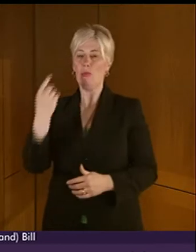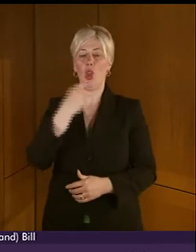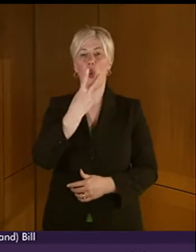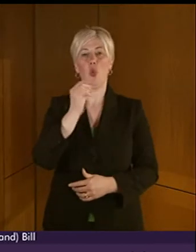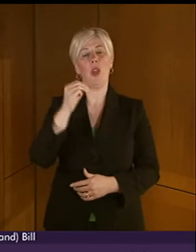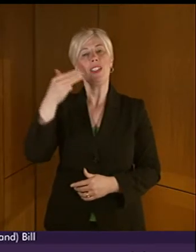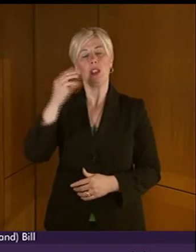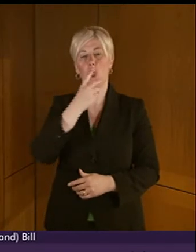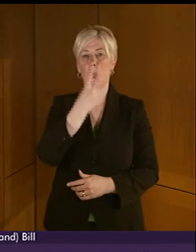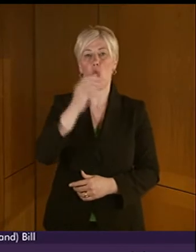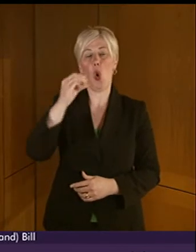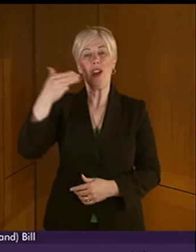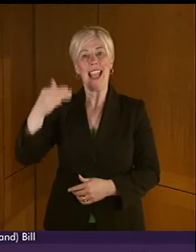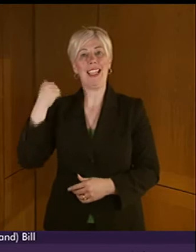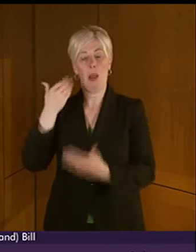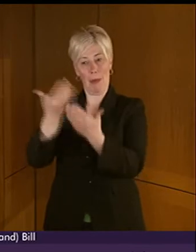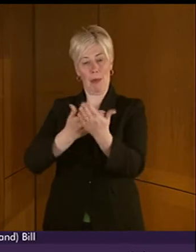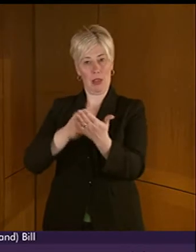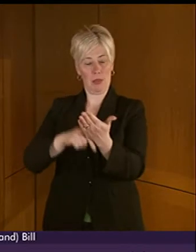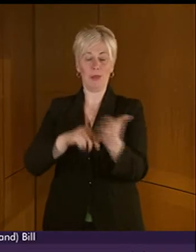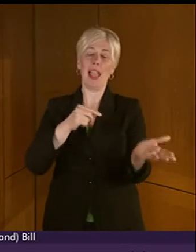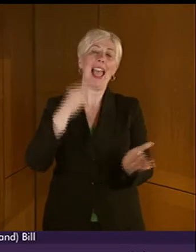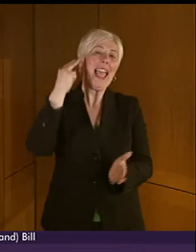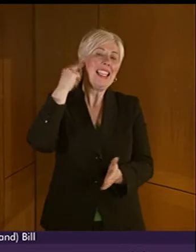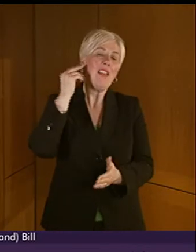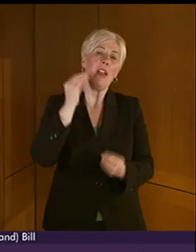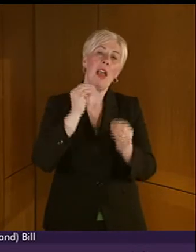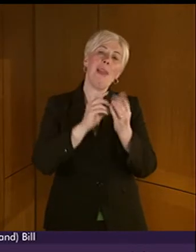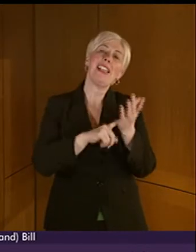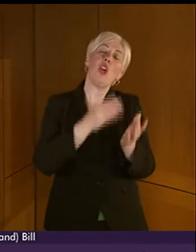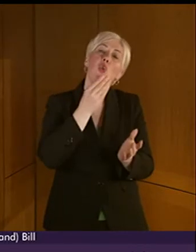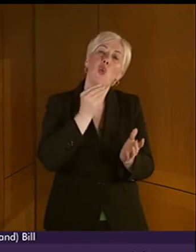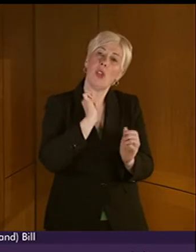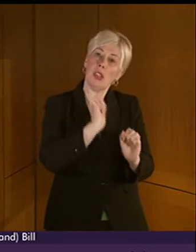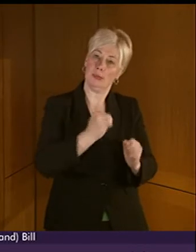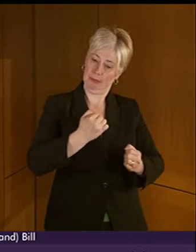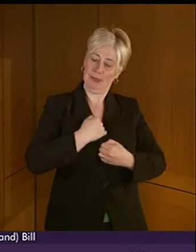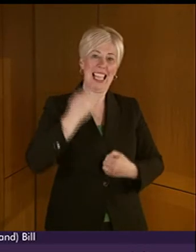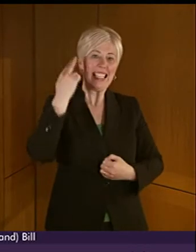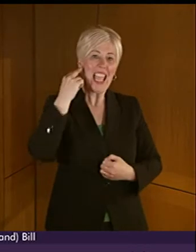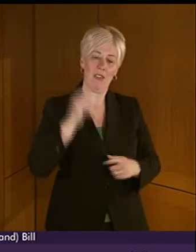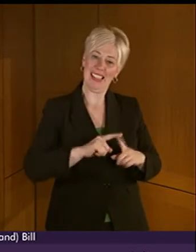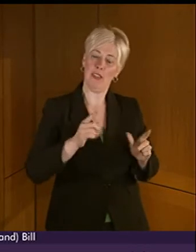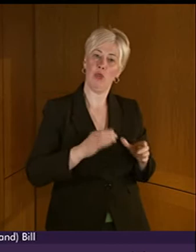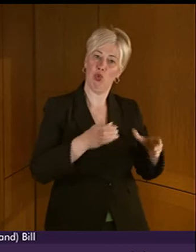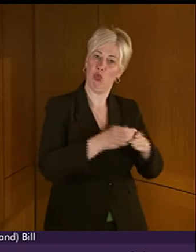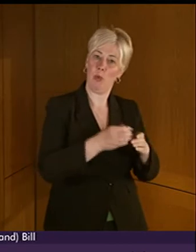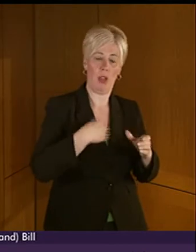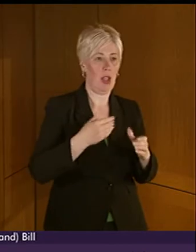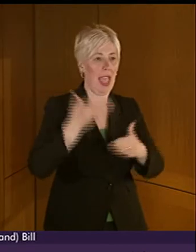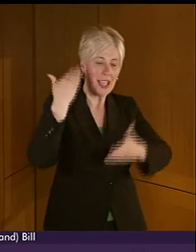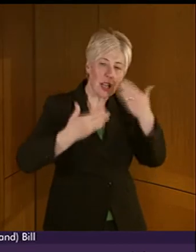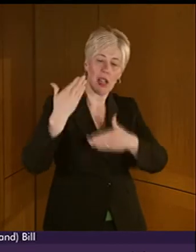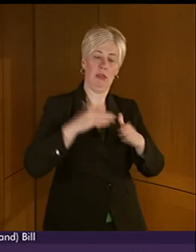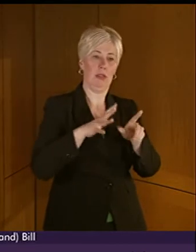Deaf BSL users consider themselves as a distinct language group and not disabled. They have a unique culture, history